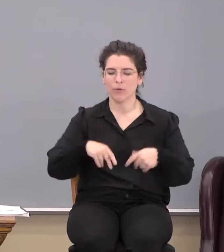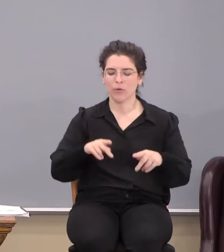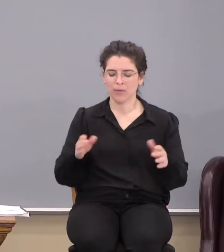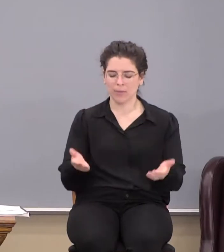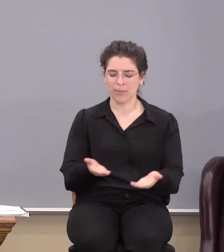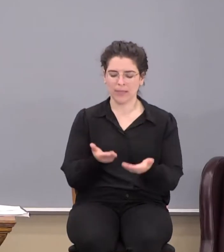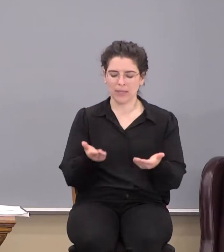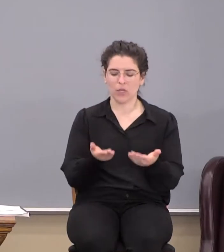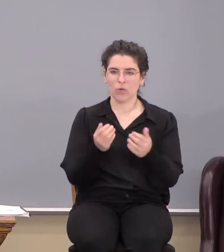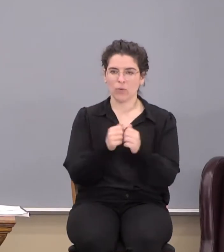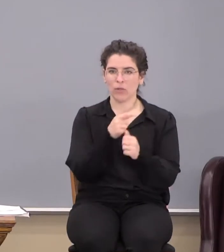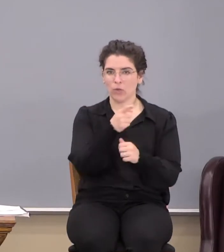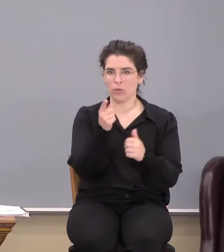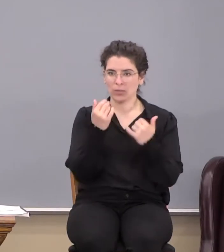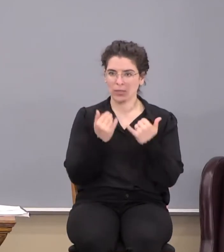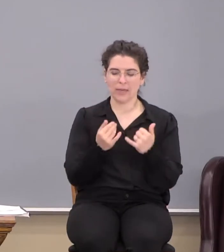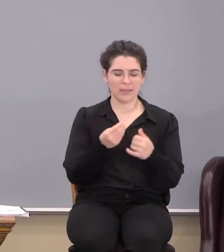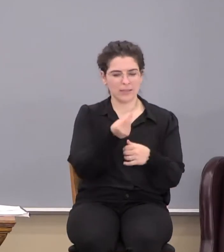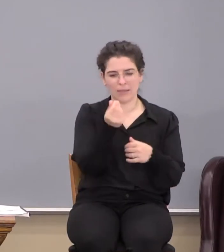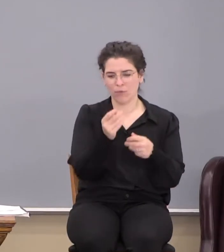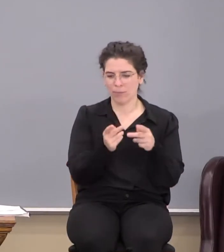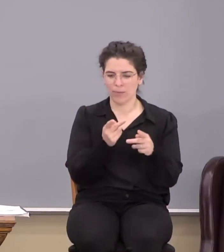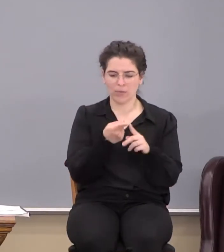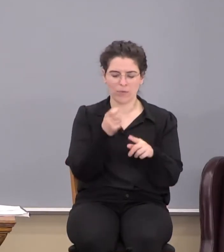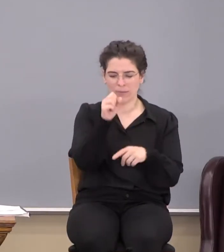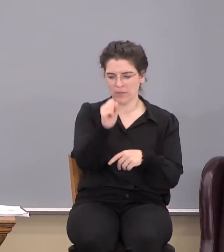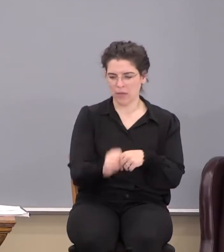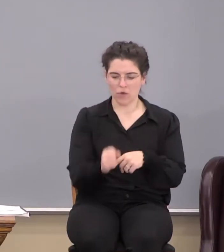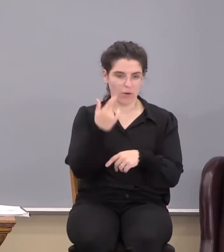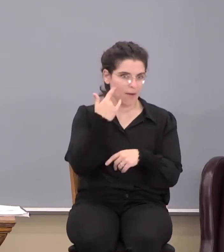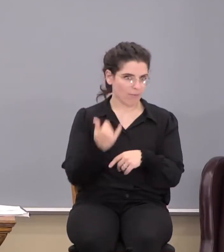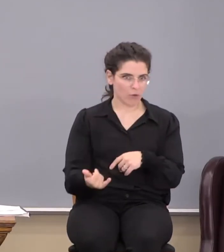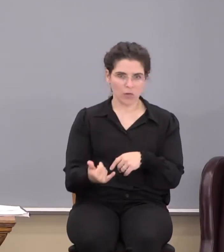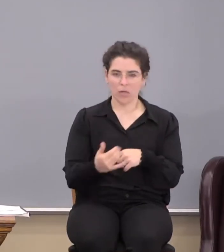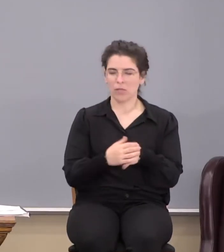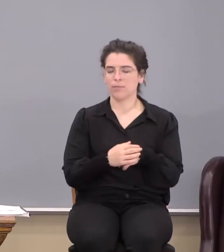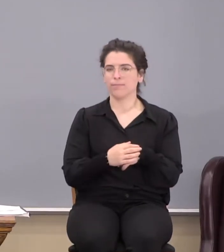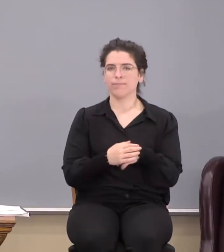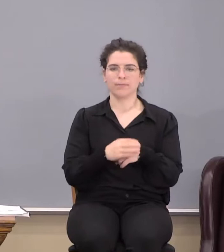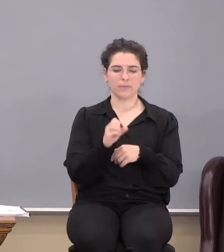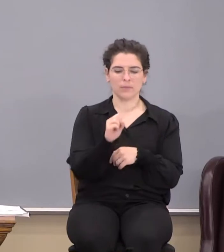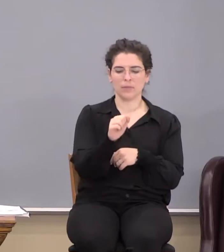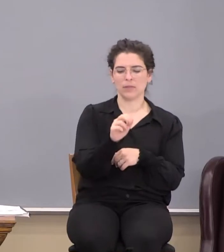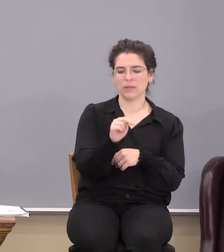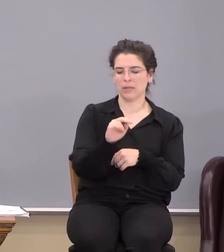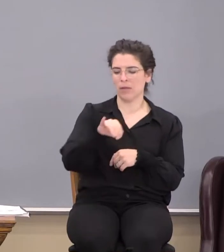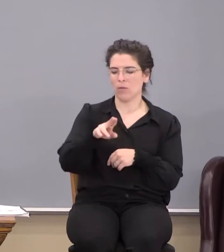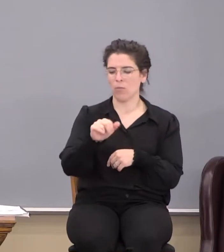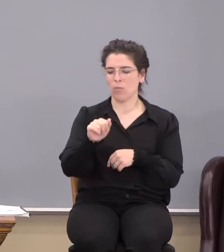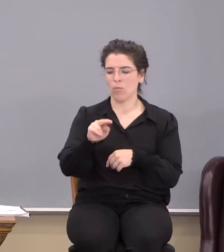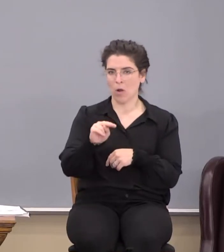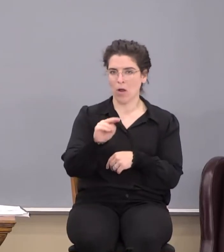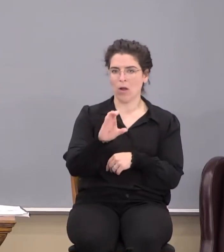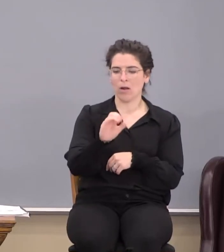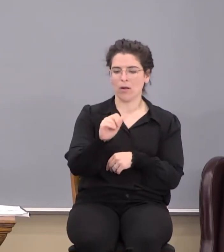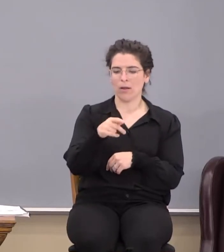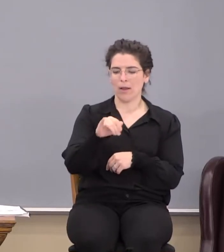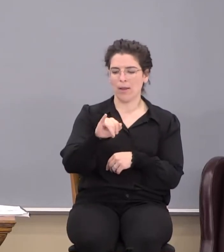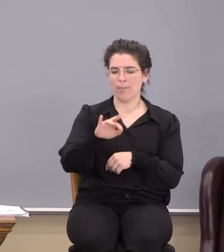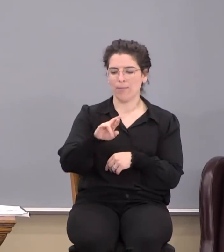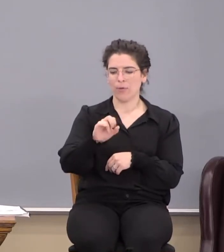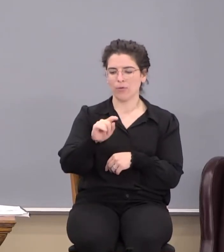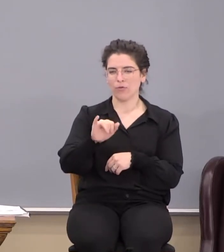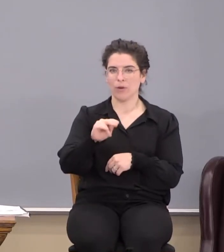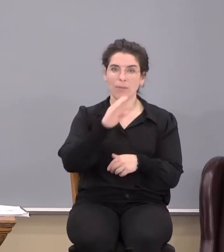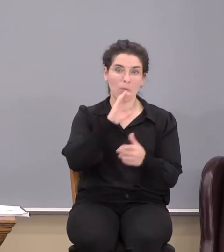with you today. We have several folks from the ministry there in Southern California. Simon Capistrano watching by way of the internet. My wife is watching,